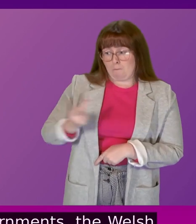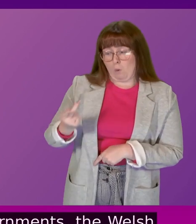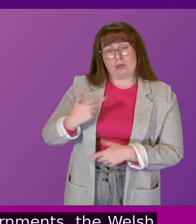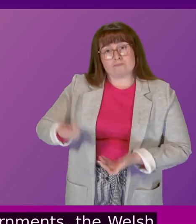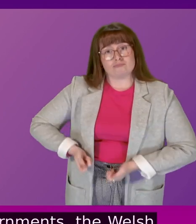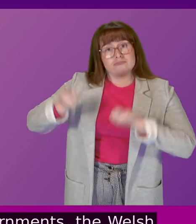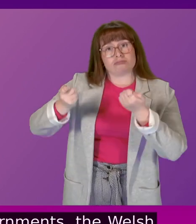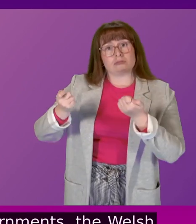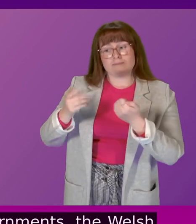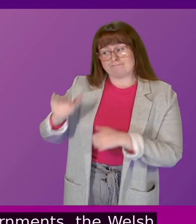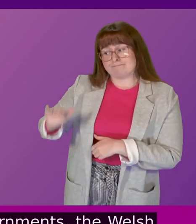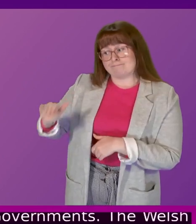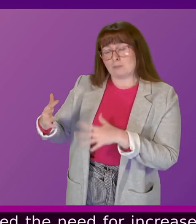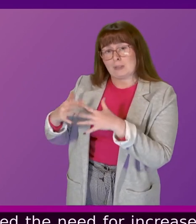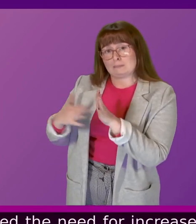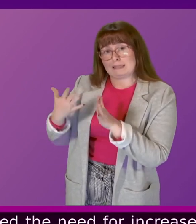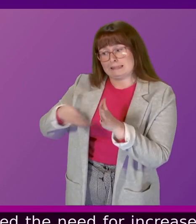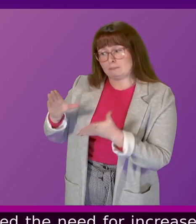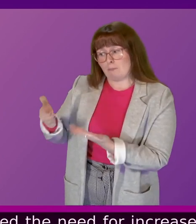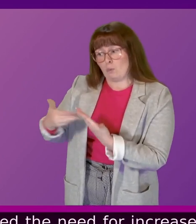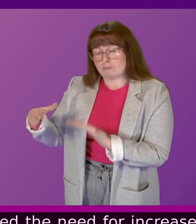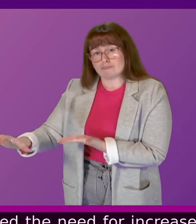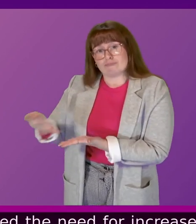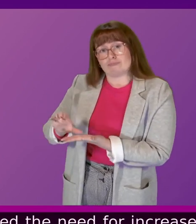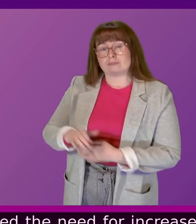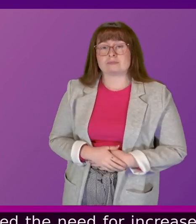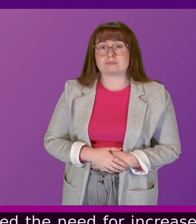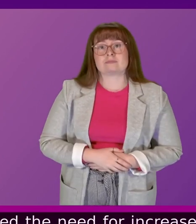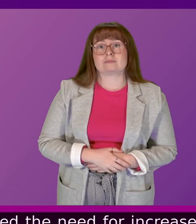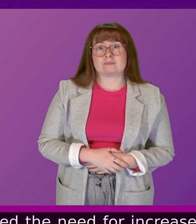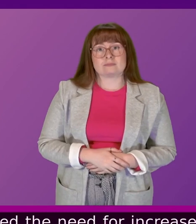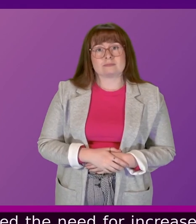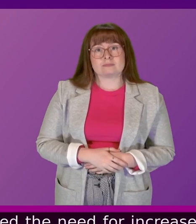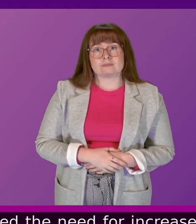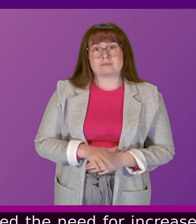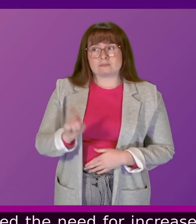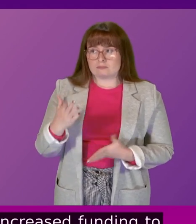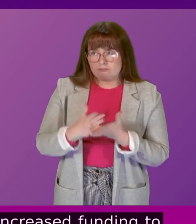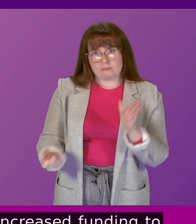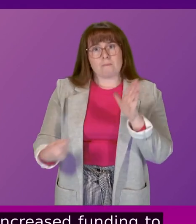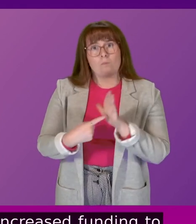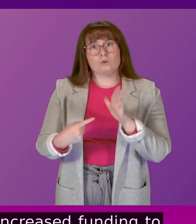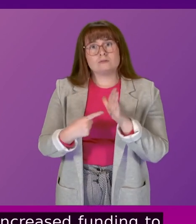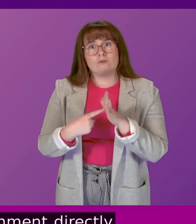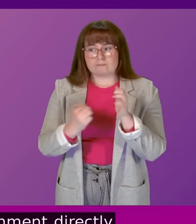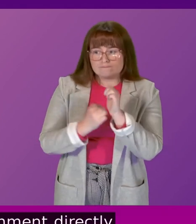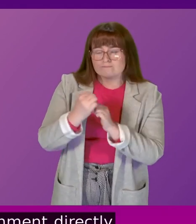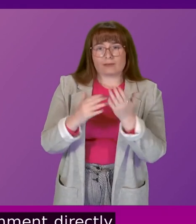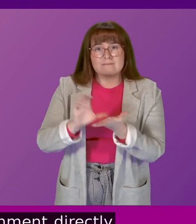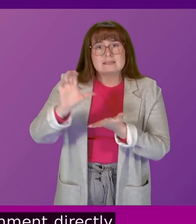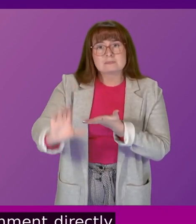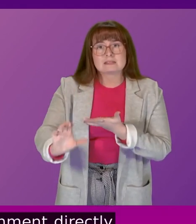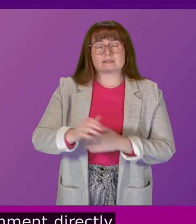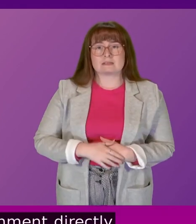increased funding to address this with the UK Government directly. This is especially important for infrastructure investment.